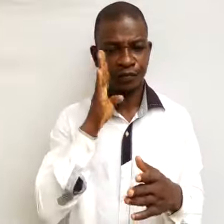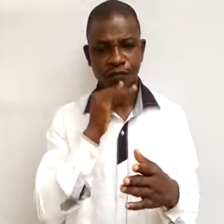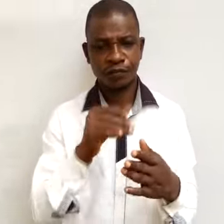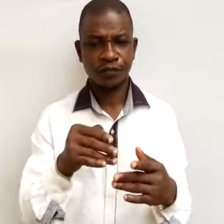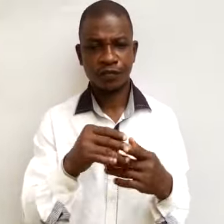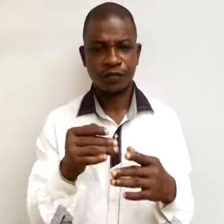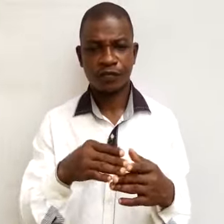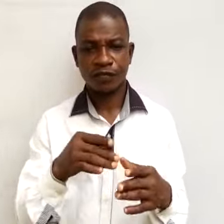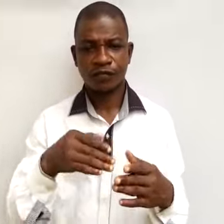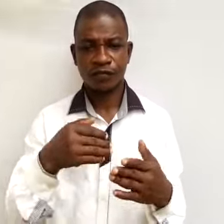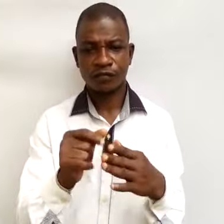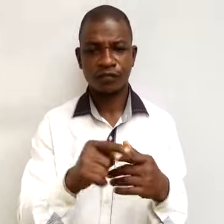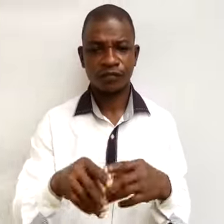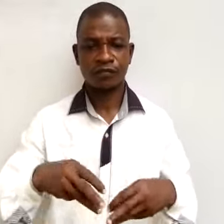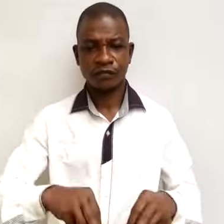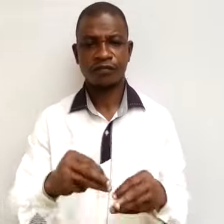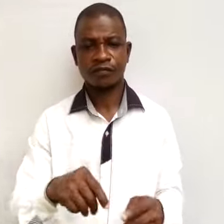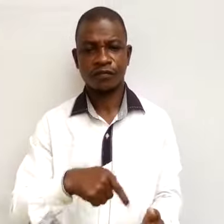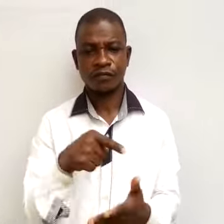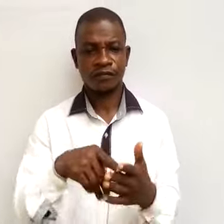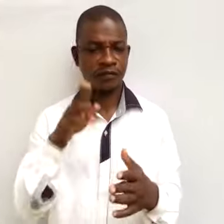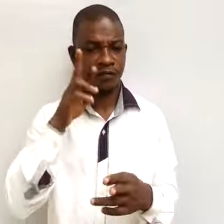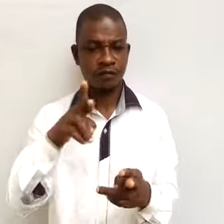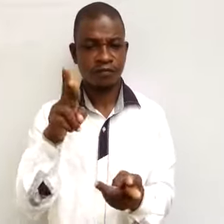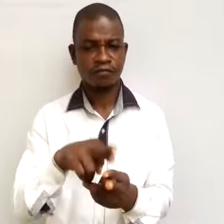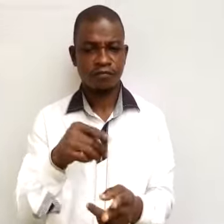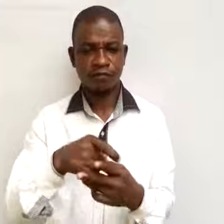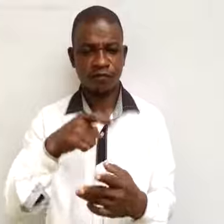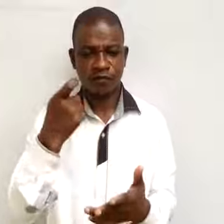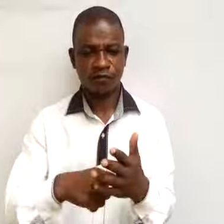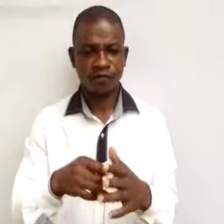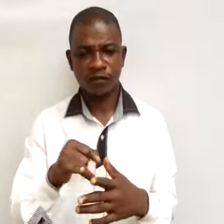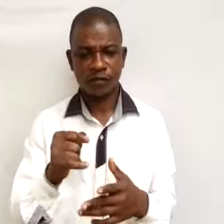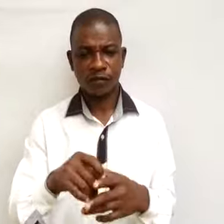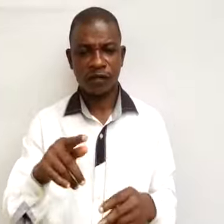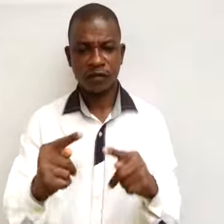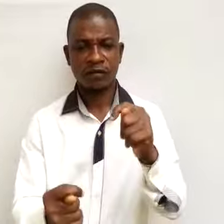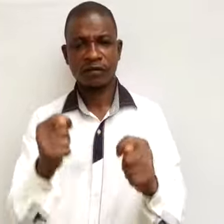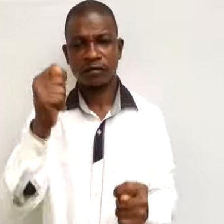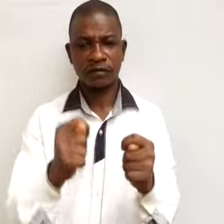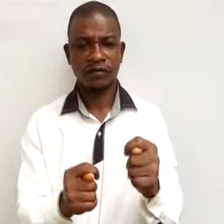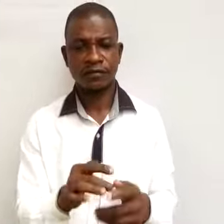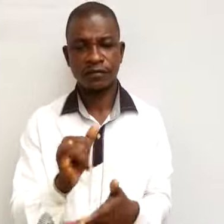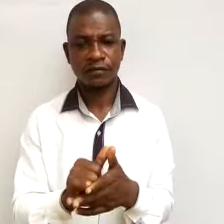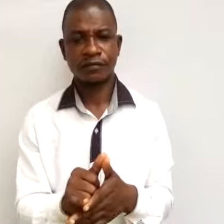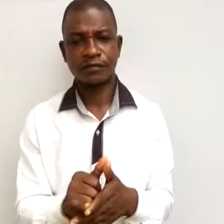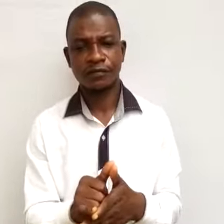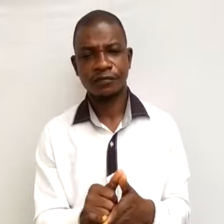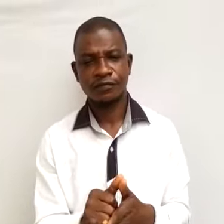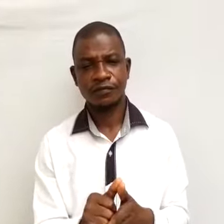to market. This will reduce the cost of transportation and